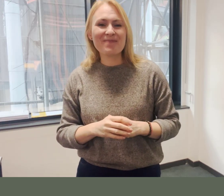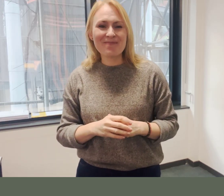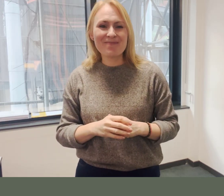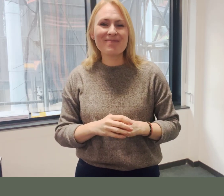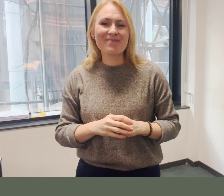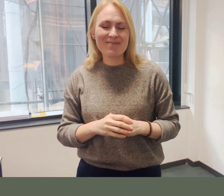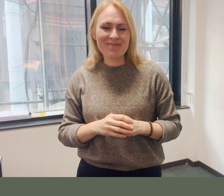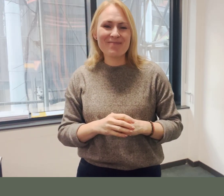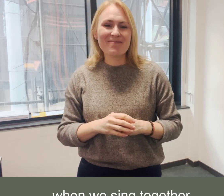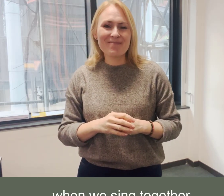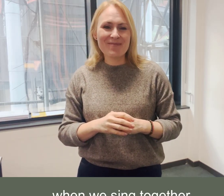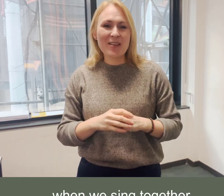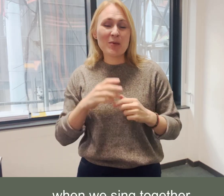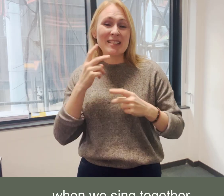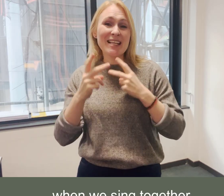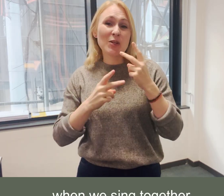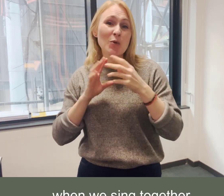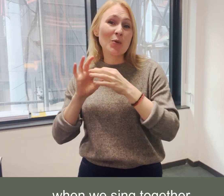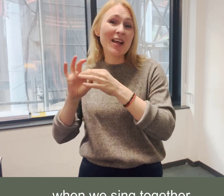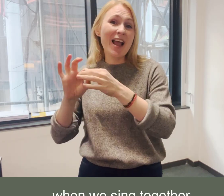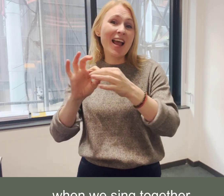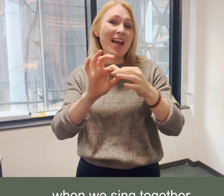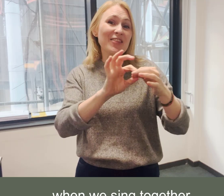It's we sing together